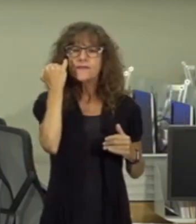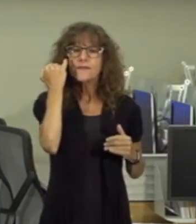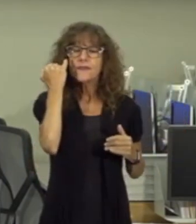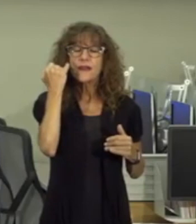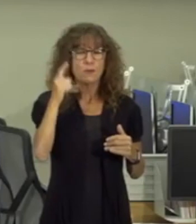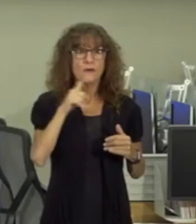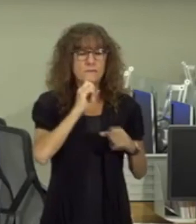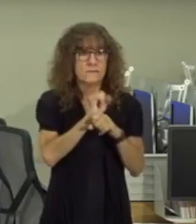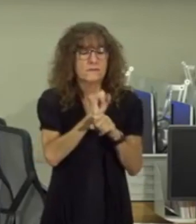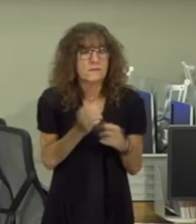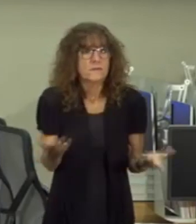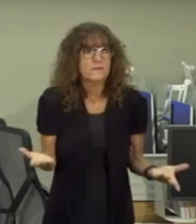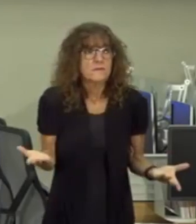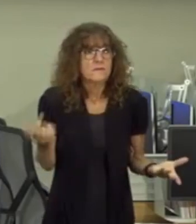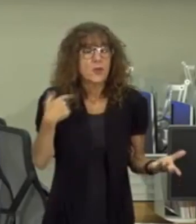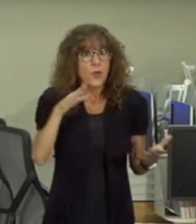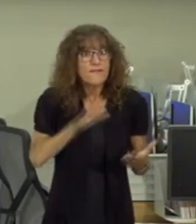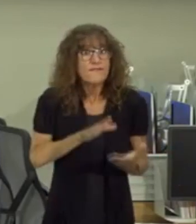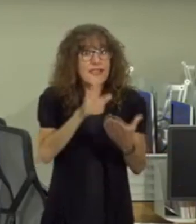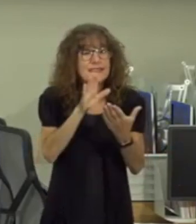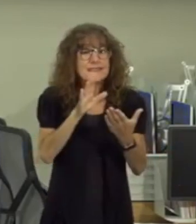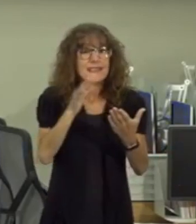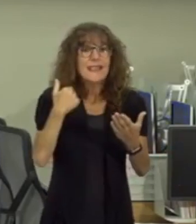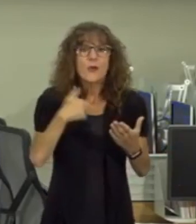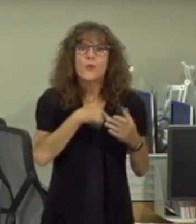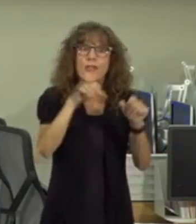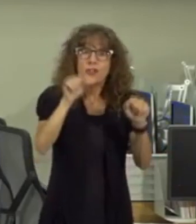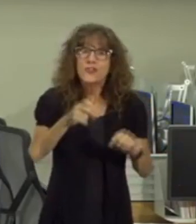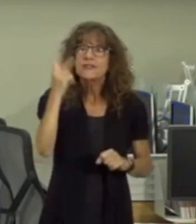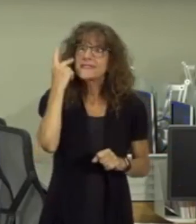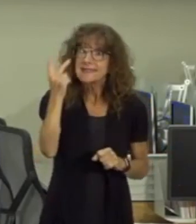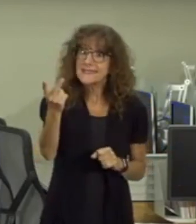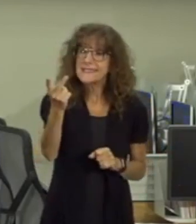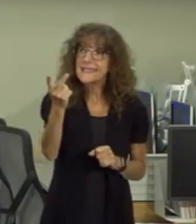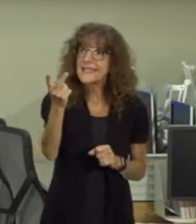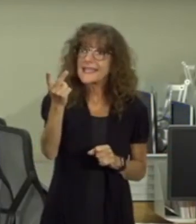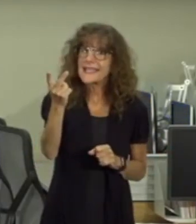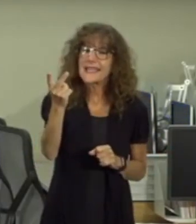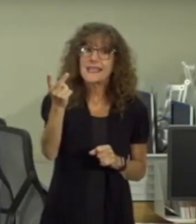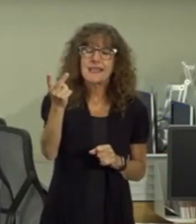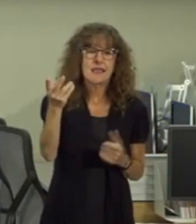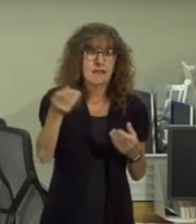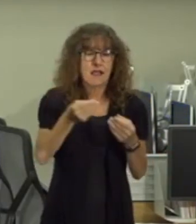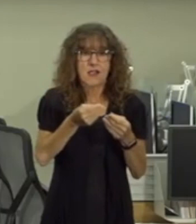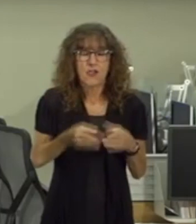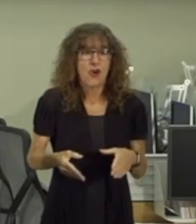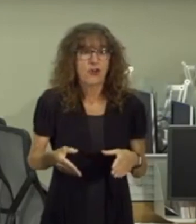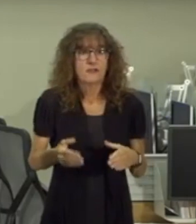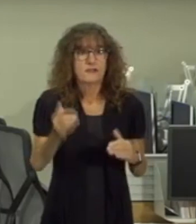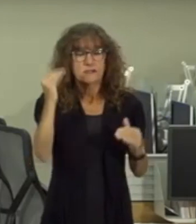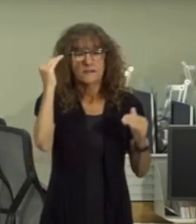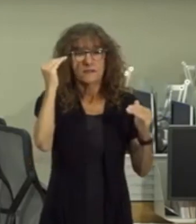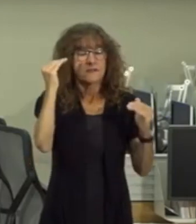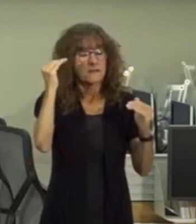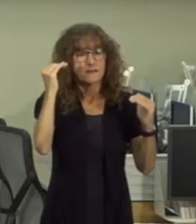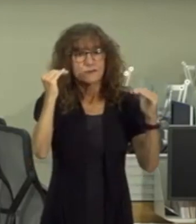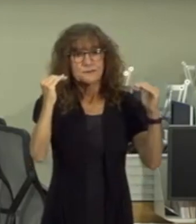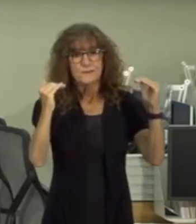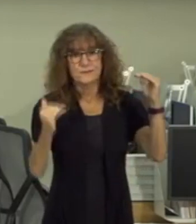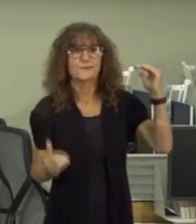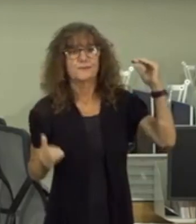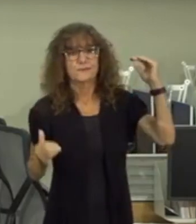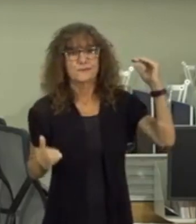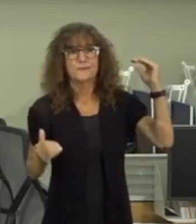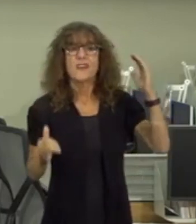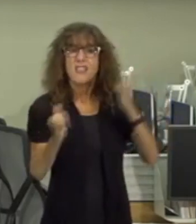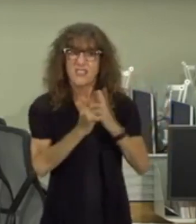a reality that we're facing is that we could see a loss in terms of the achievement gap and that is